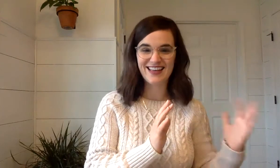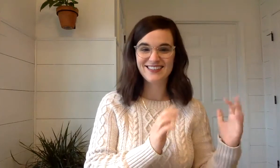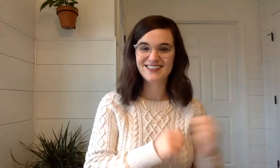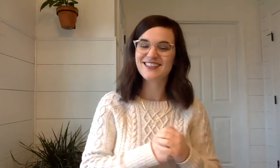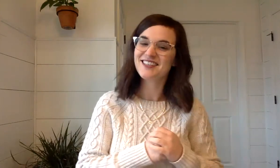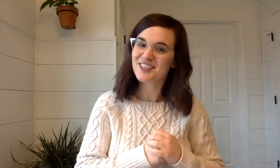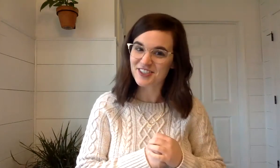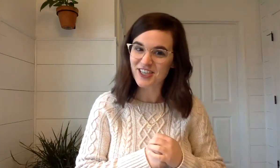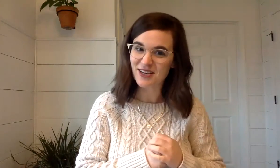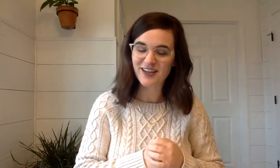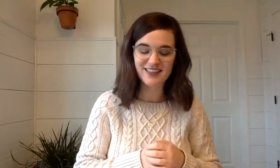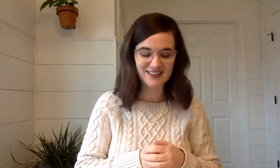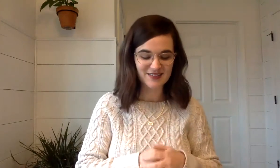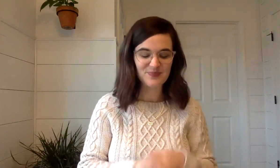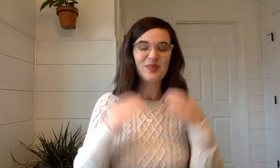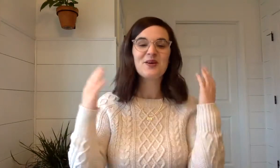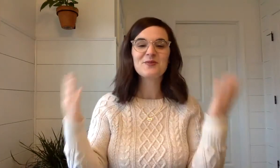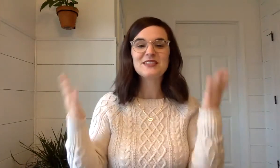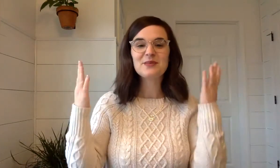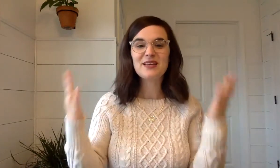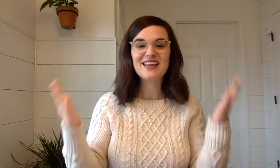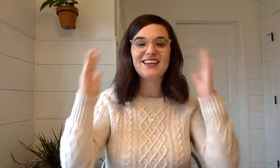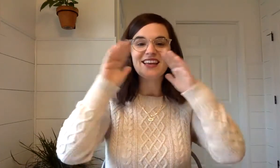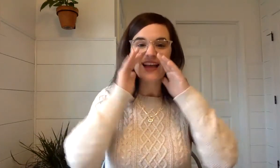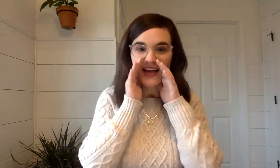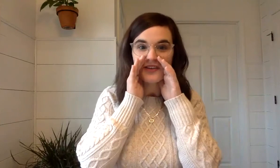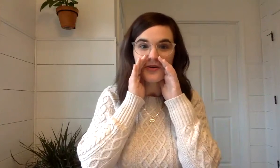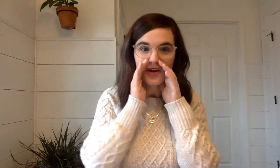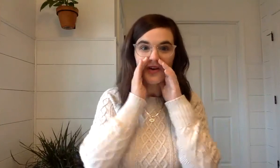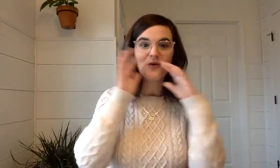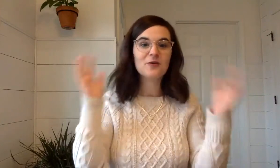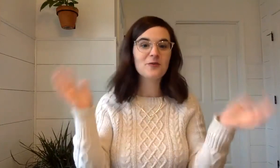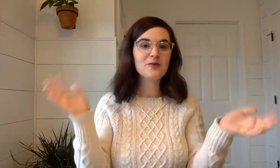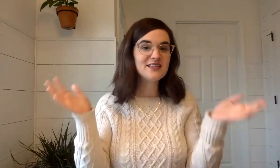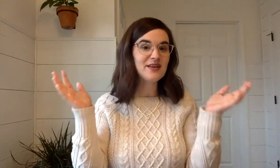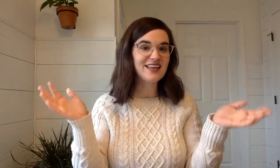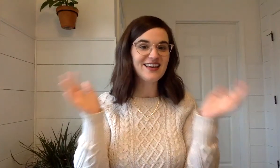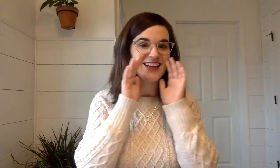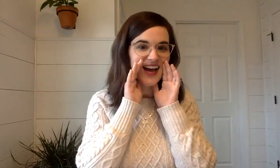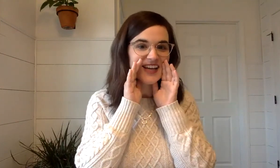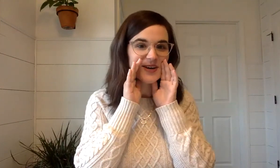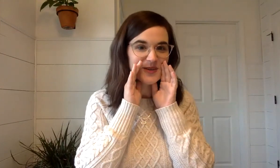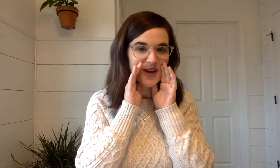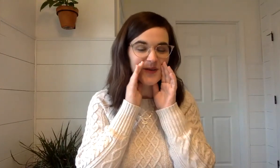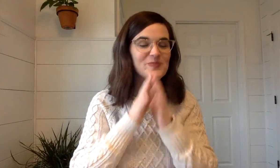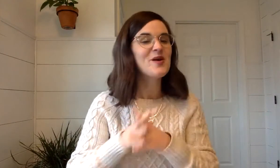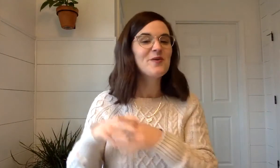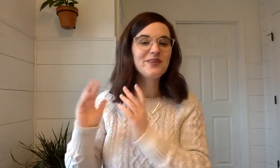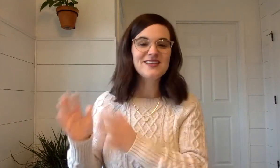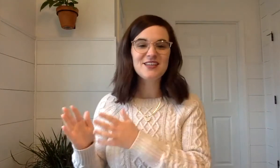end. Good job, friends. What's at the beginning? I don't know. What's at the beginning? I don't know. We're listening